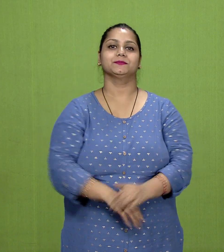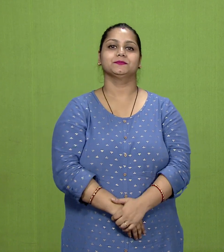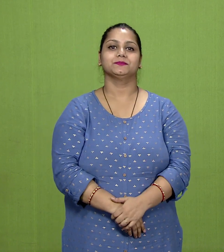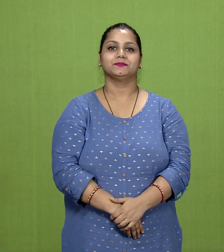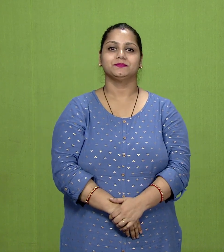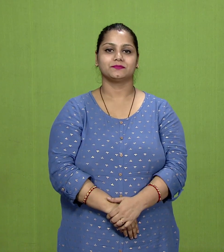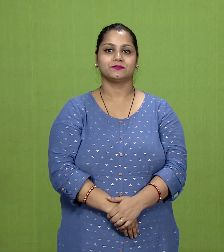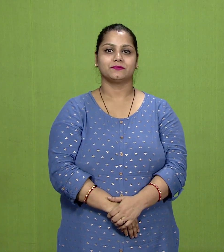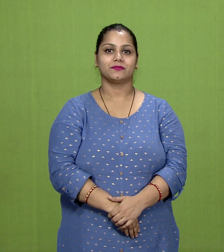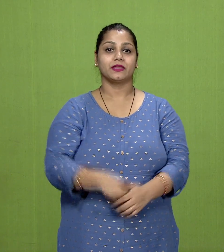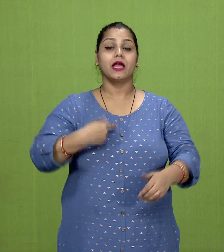at Lumbini,